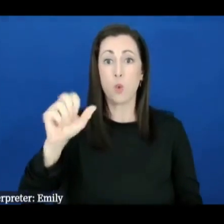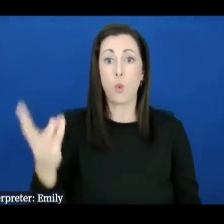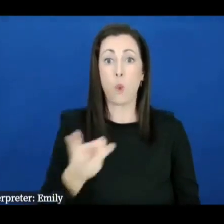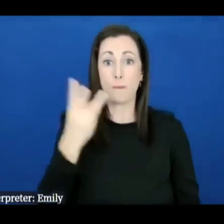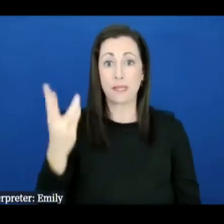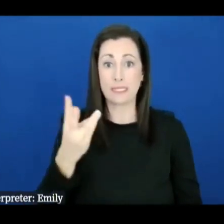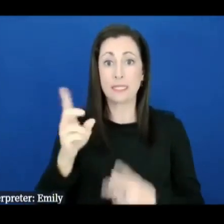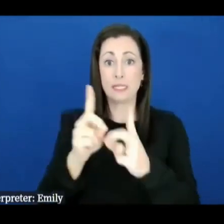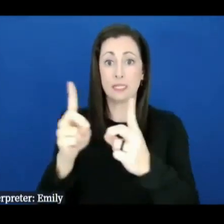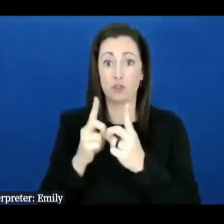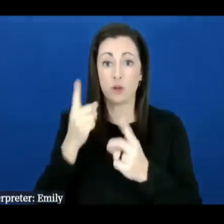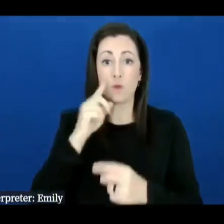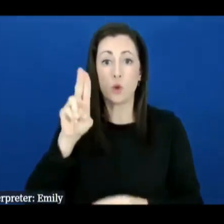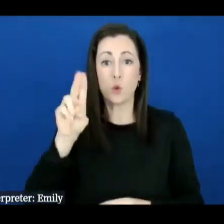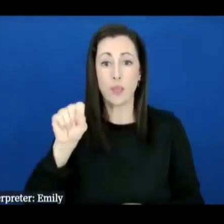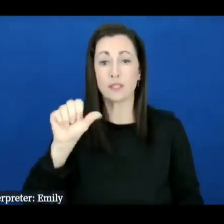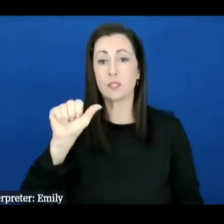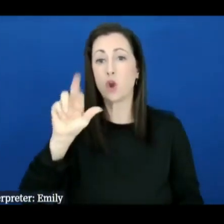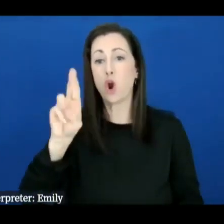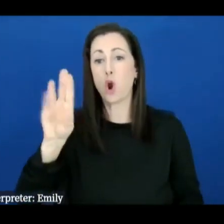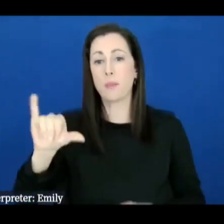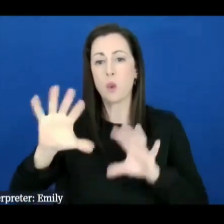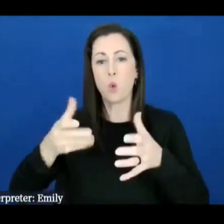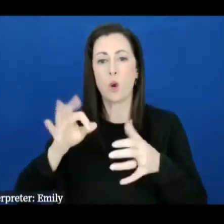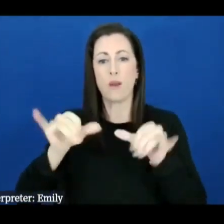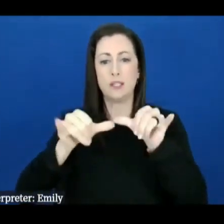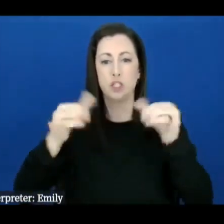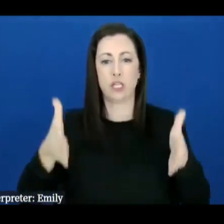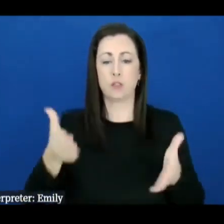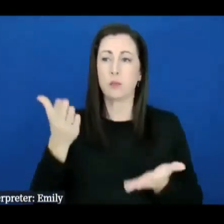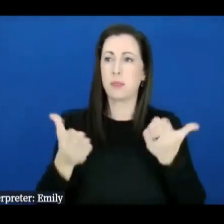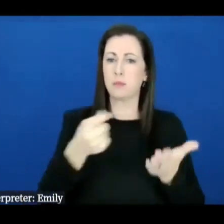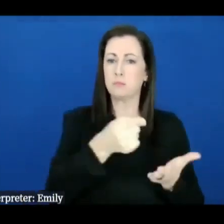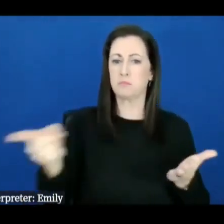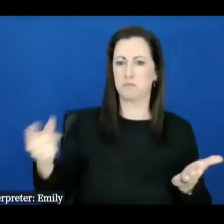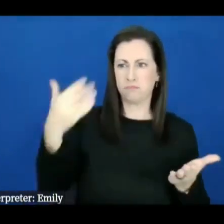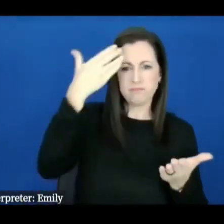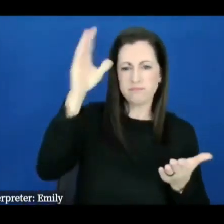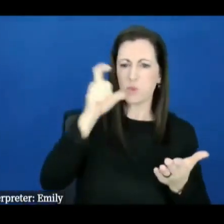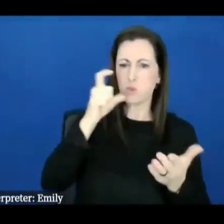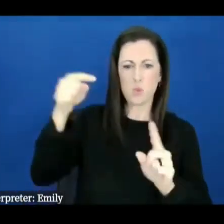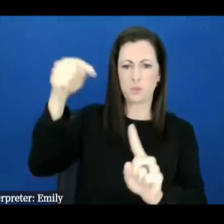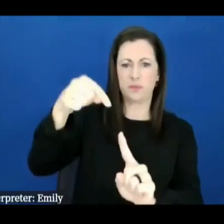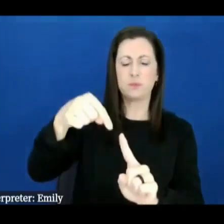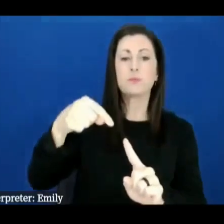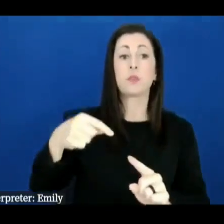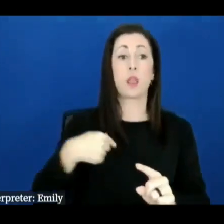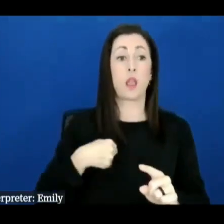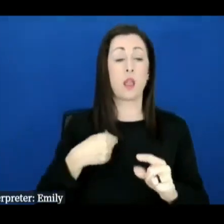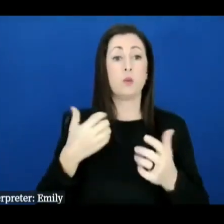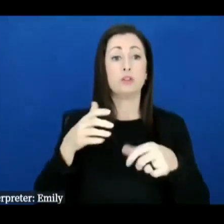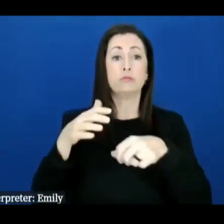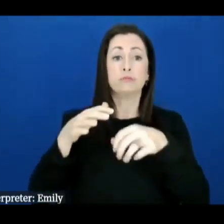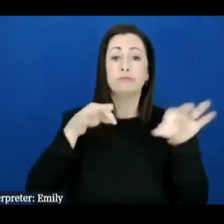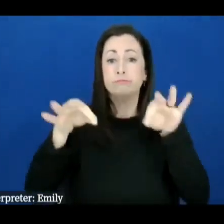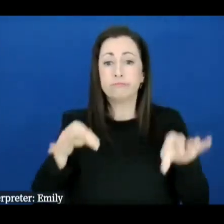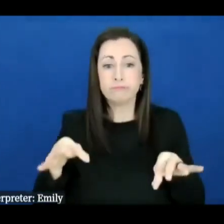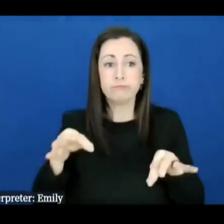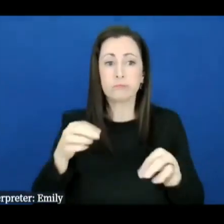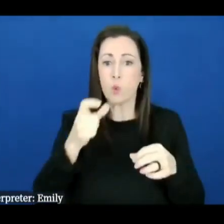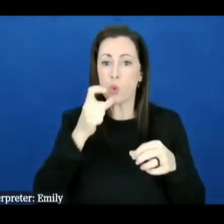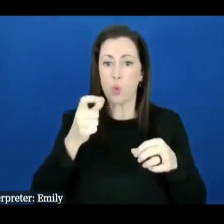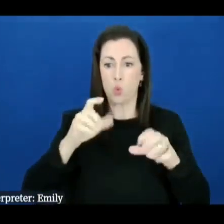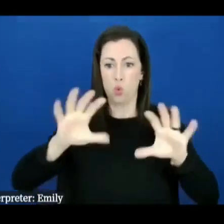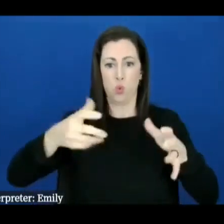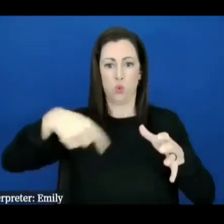Engineers I know a lot of people may not be familiar with our organization or what we do so my intent today would be to give you a little bit of an overview not not